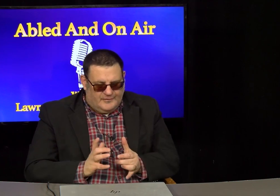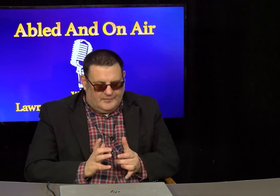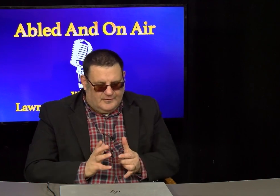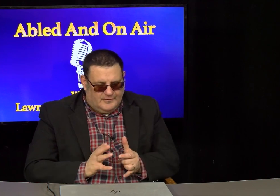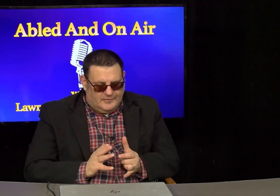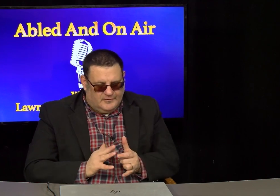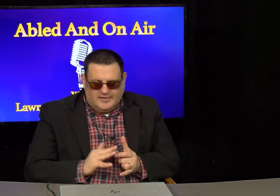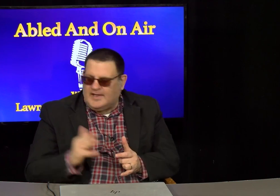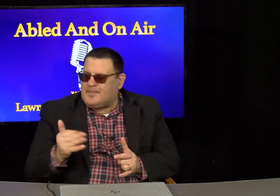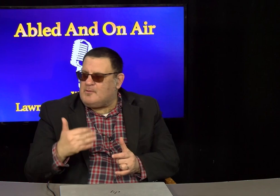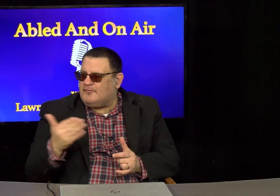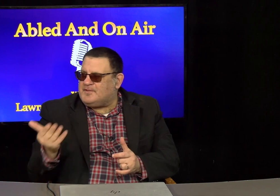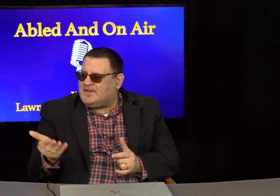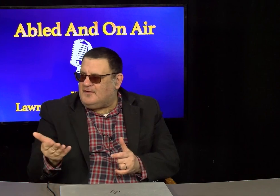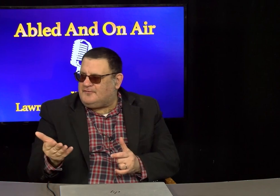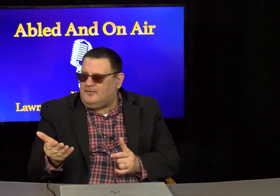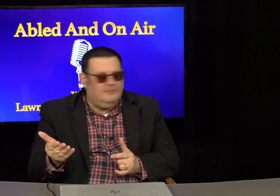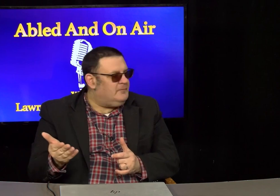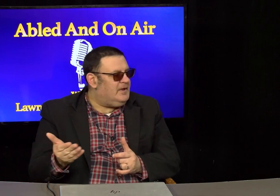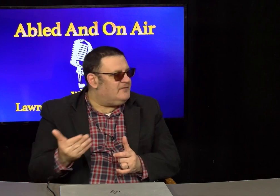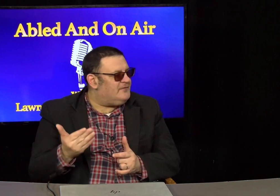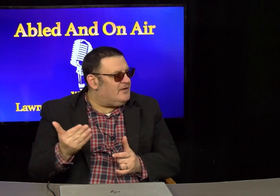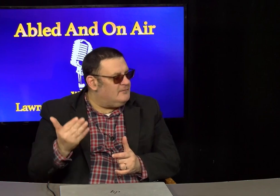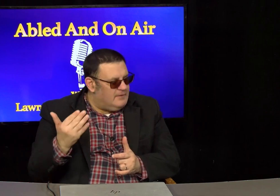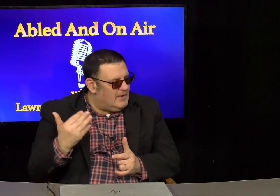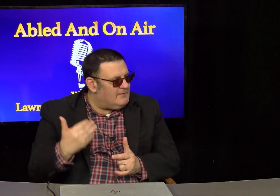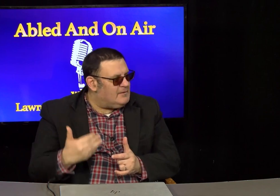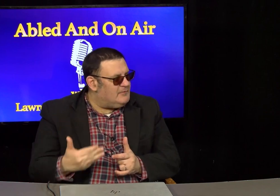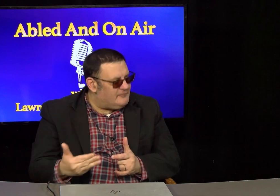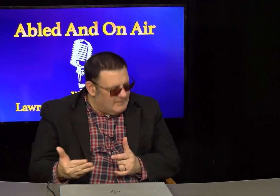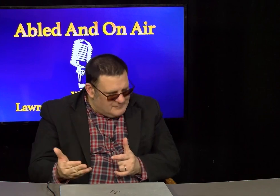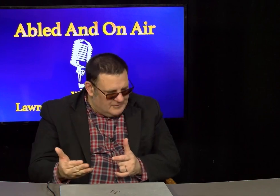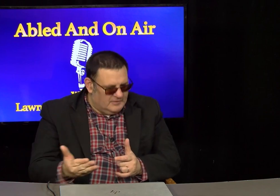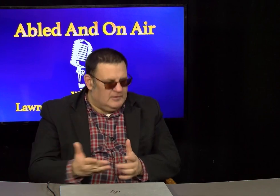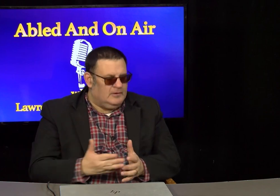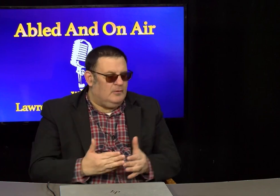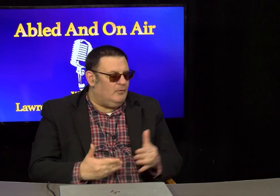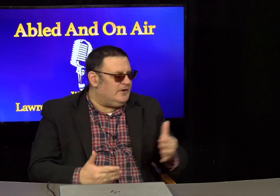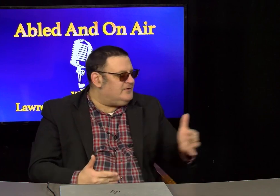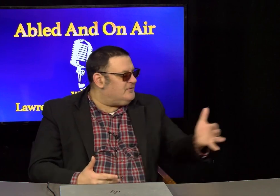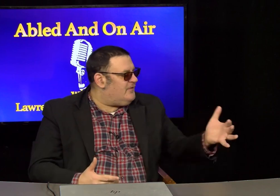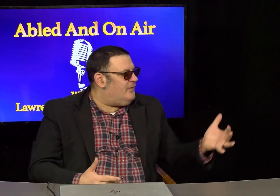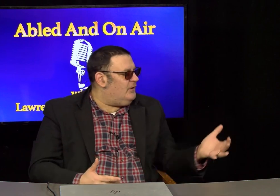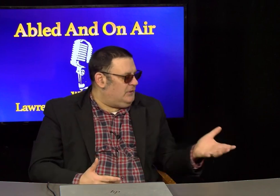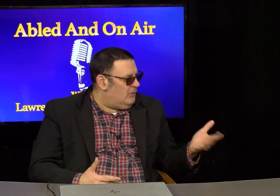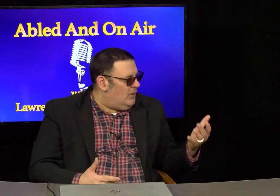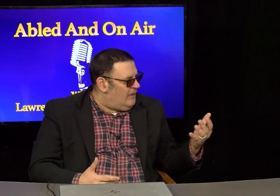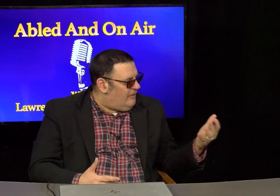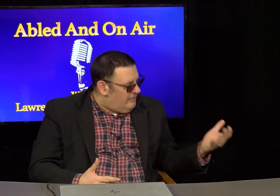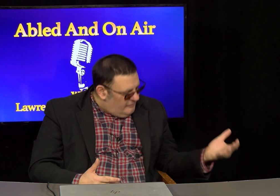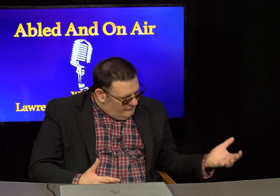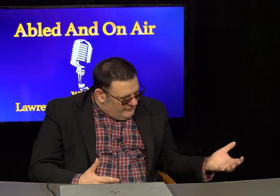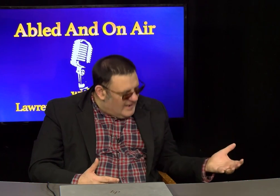you can get them over the counter instead of having a prescription. What is your thought on that